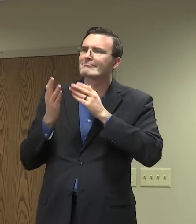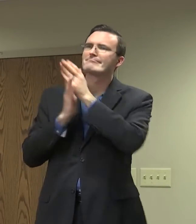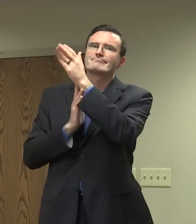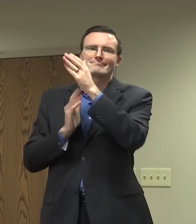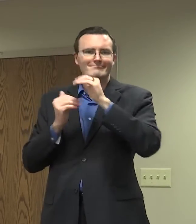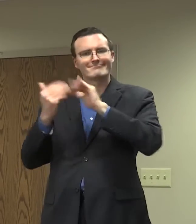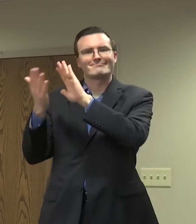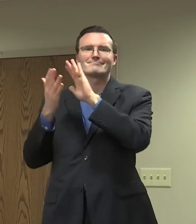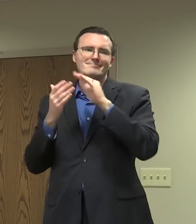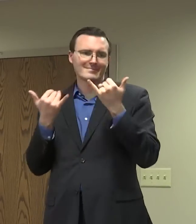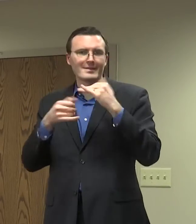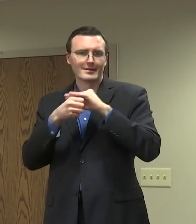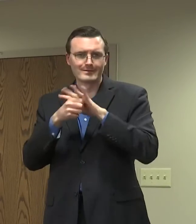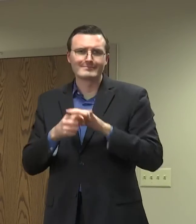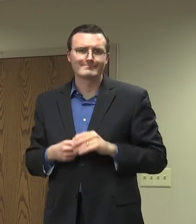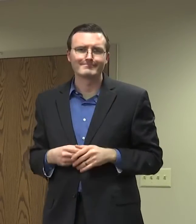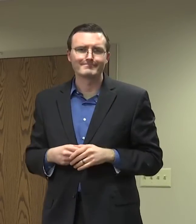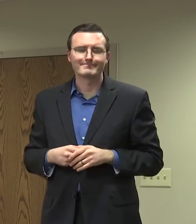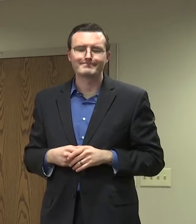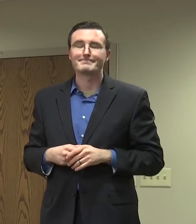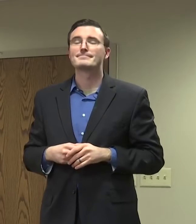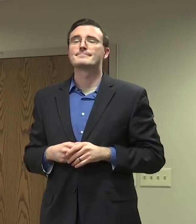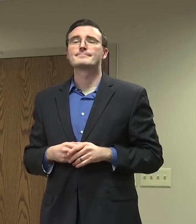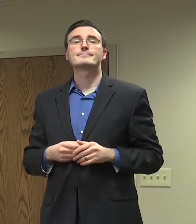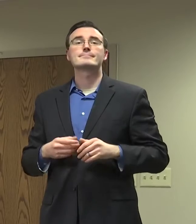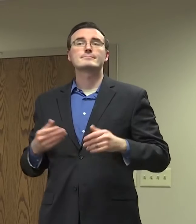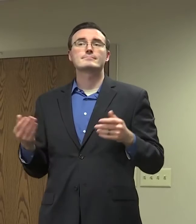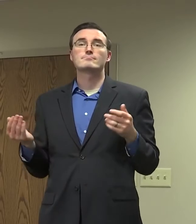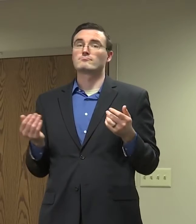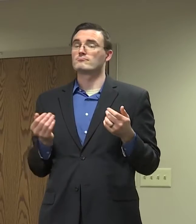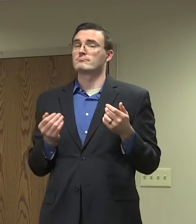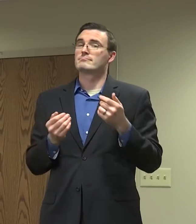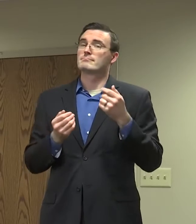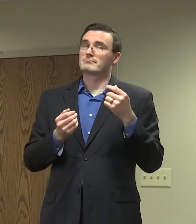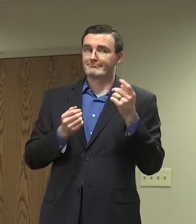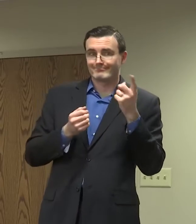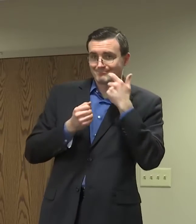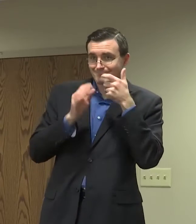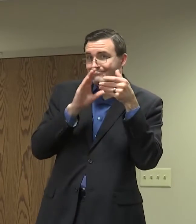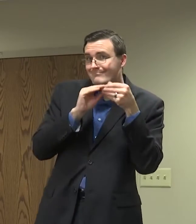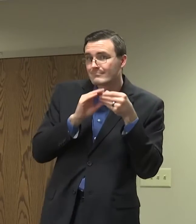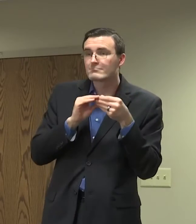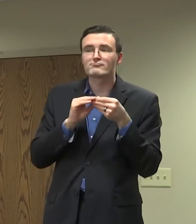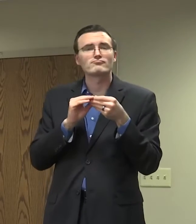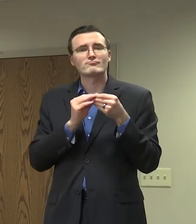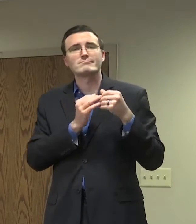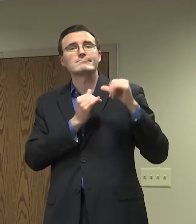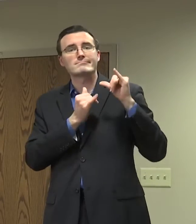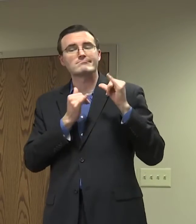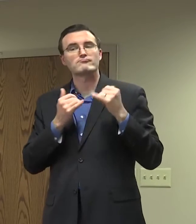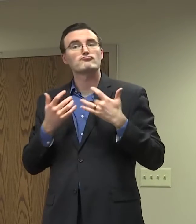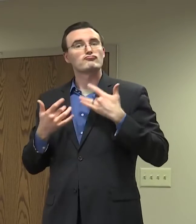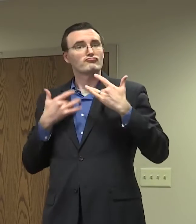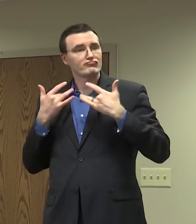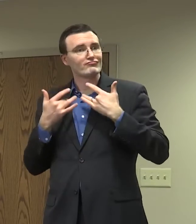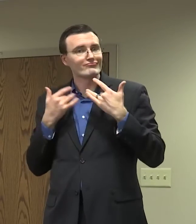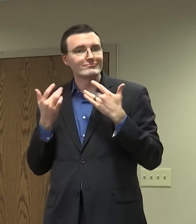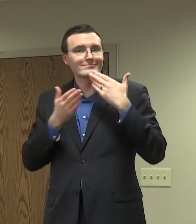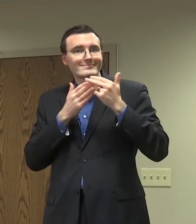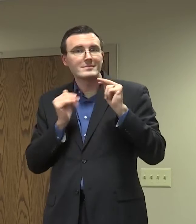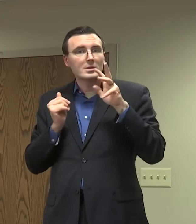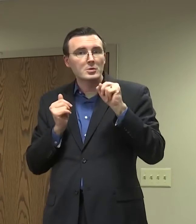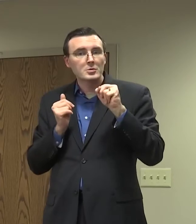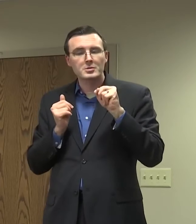So as Dr. Martell said, locally, we are a bit encouraged with some better news, lower positivity